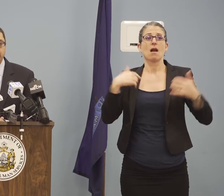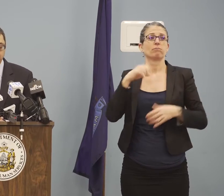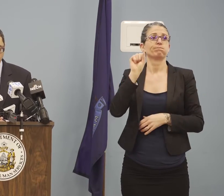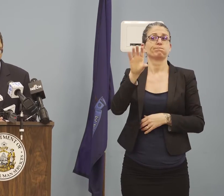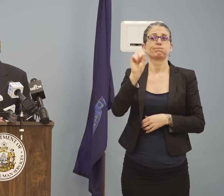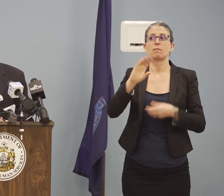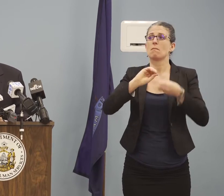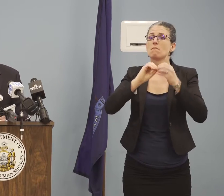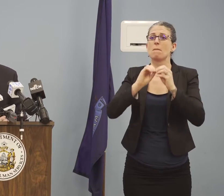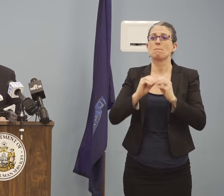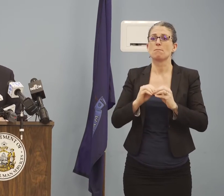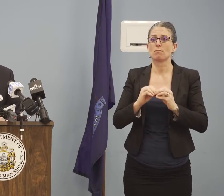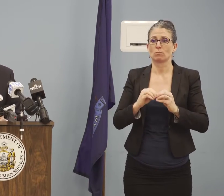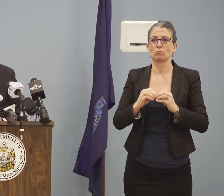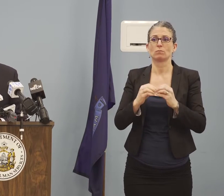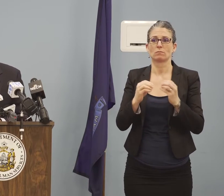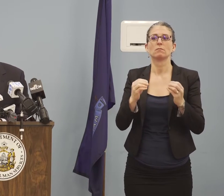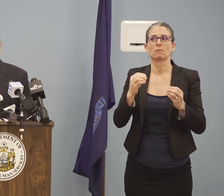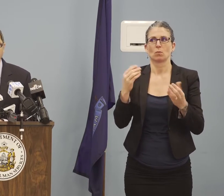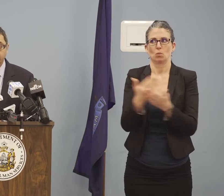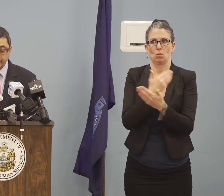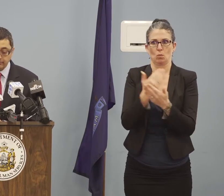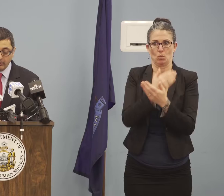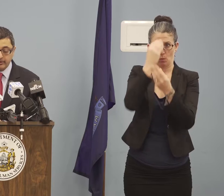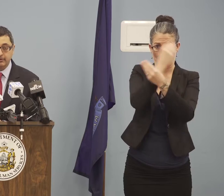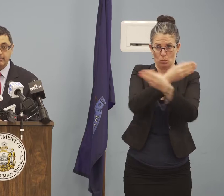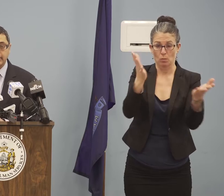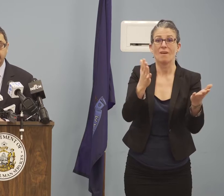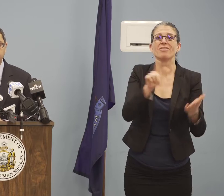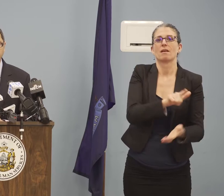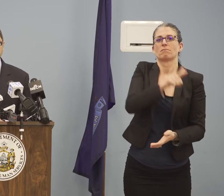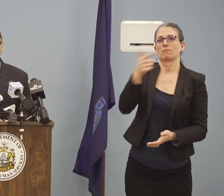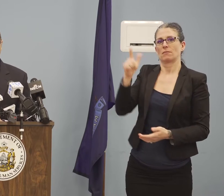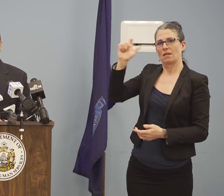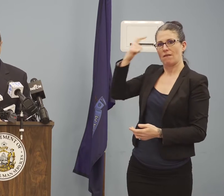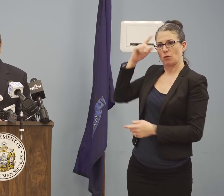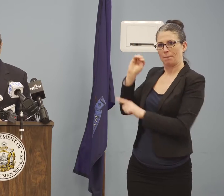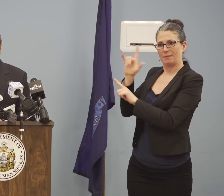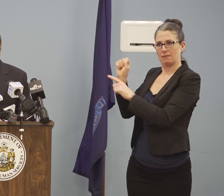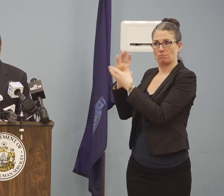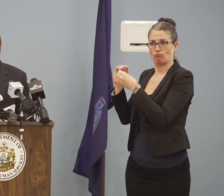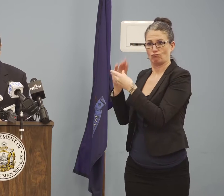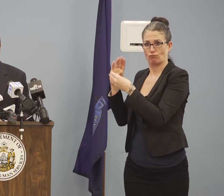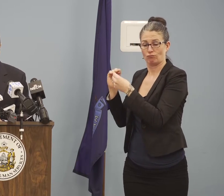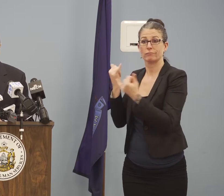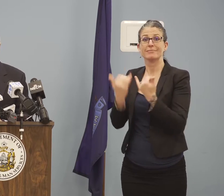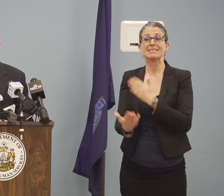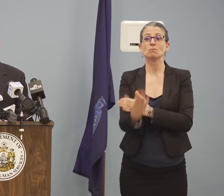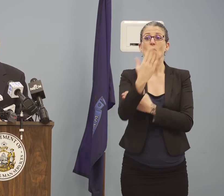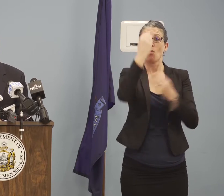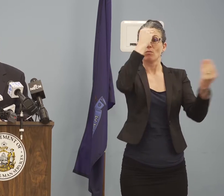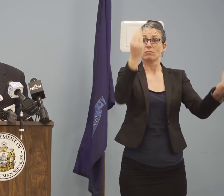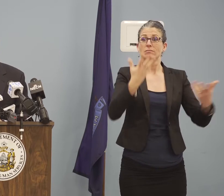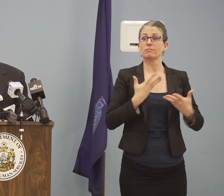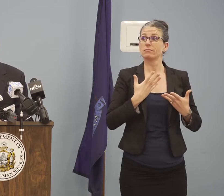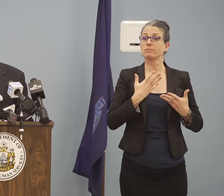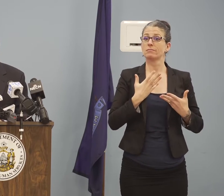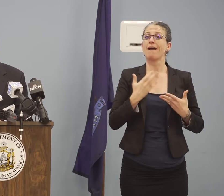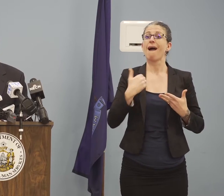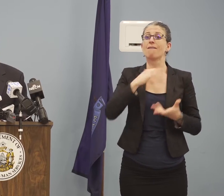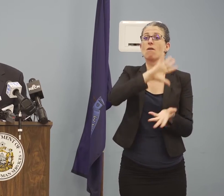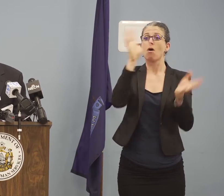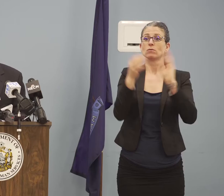things over to Governor Mills. As of this morning, the Maine CDC is reporting a total of 42